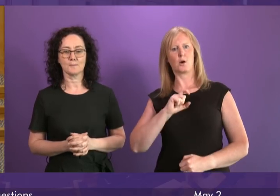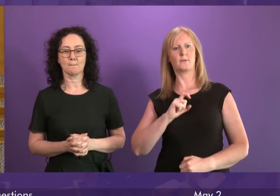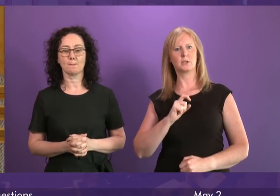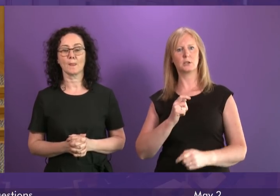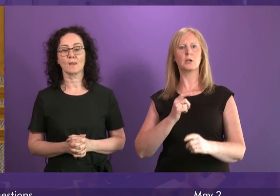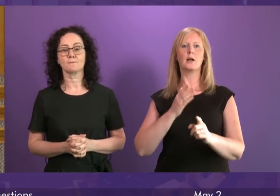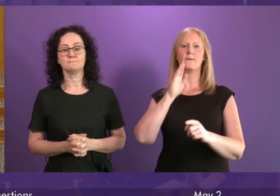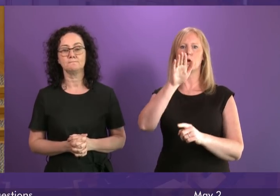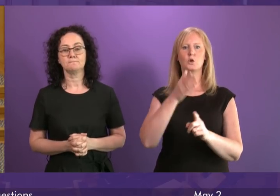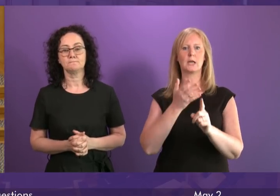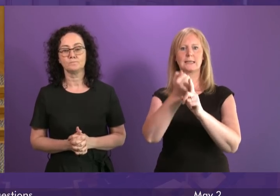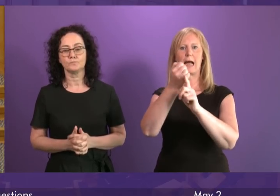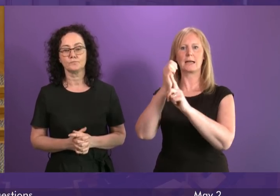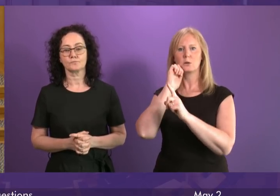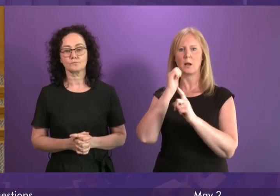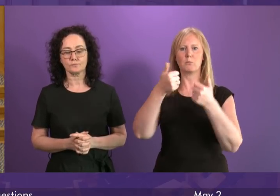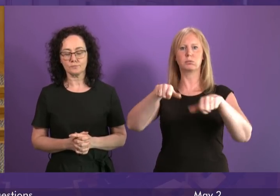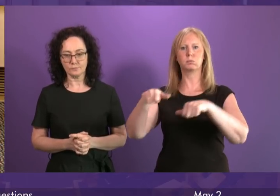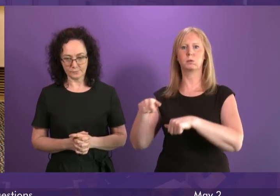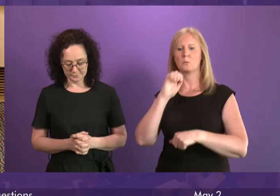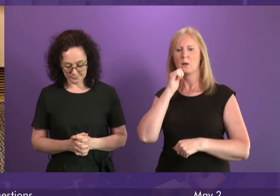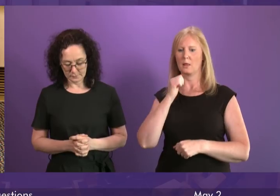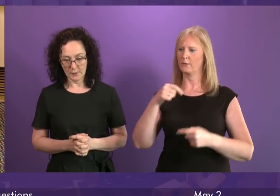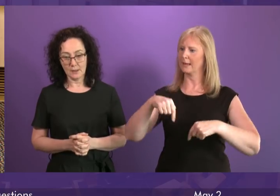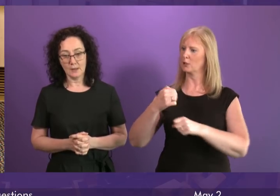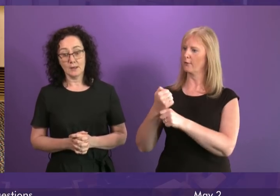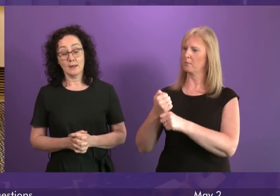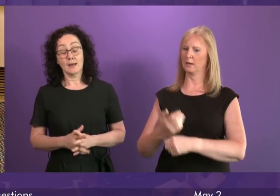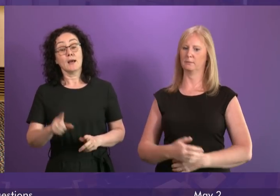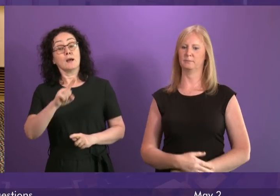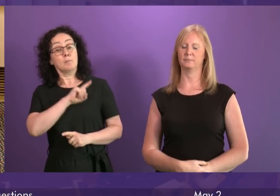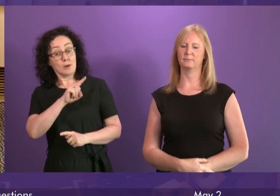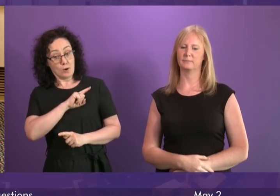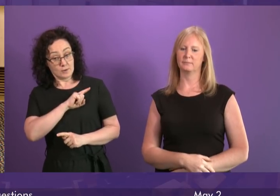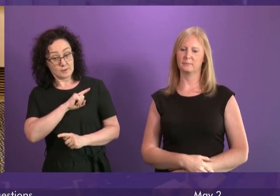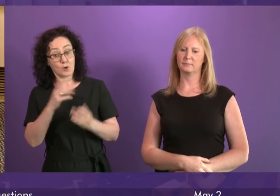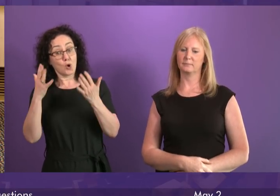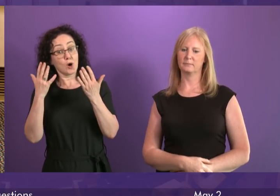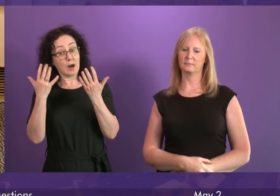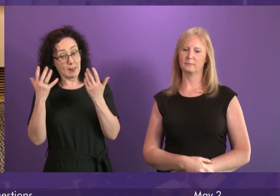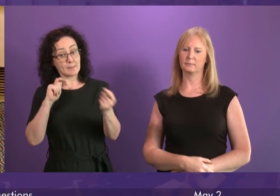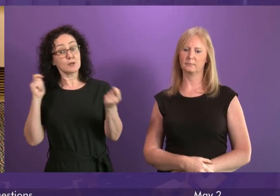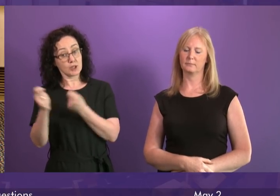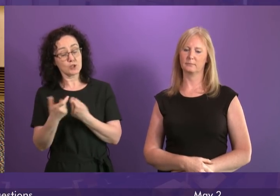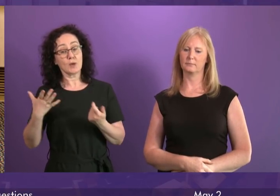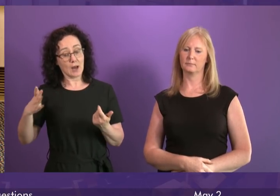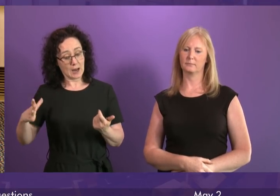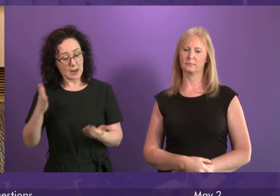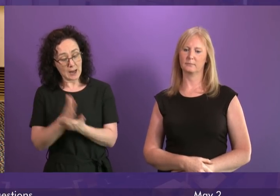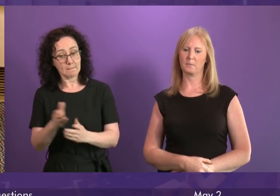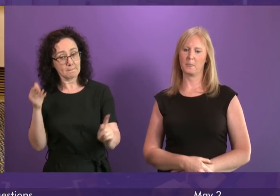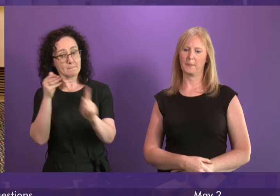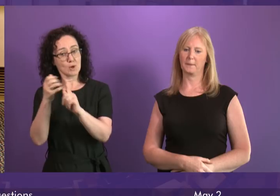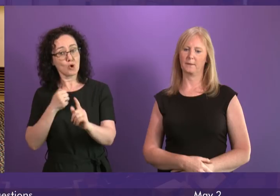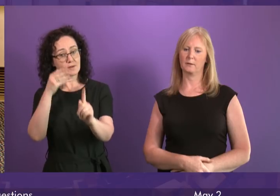will be met by this SNP government first minister because on climate change we're meeting the current targets and we're upping our